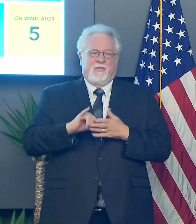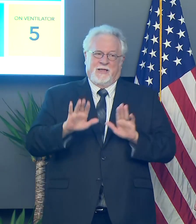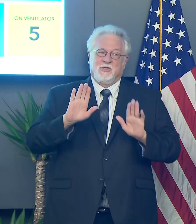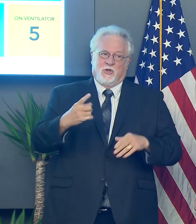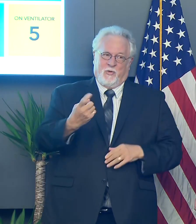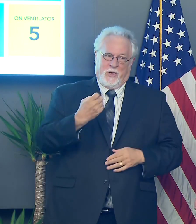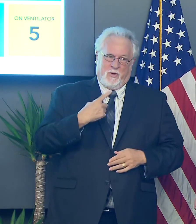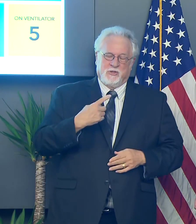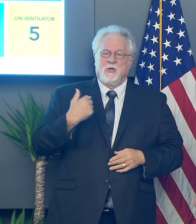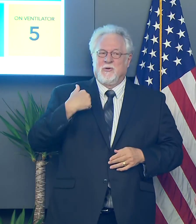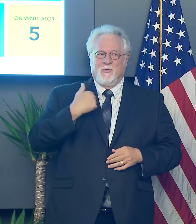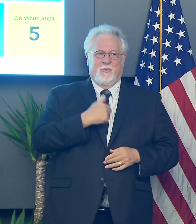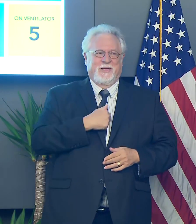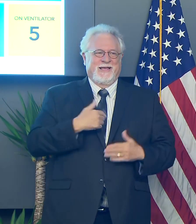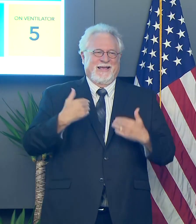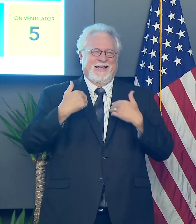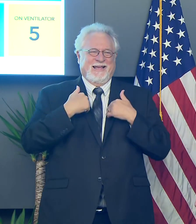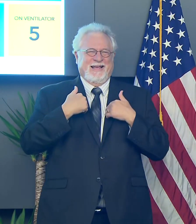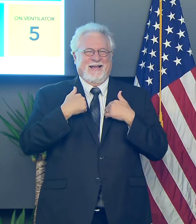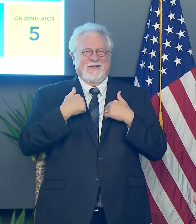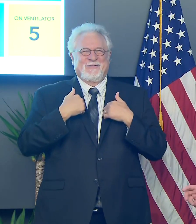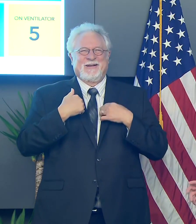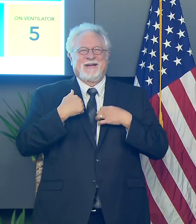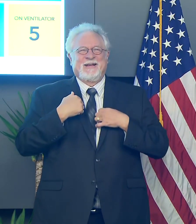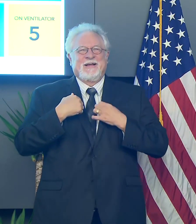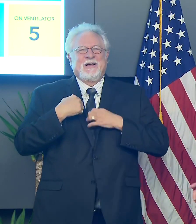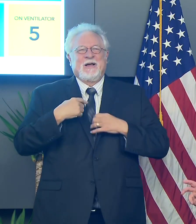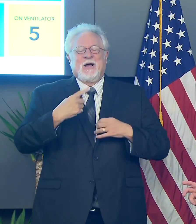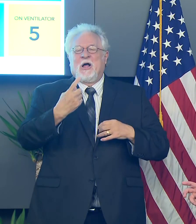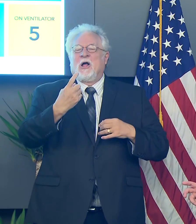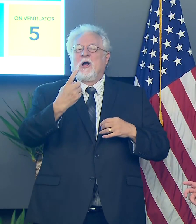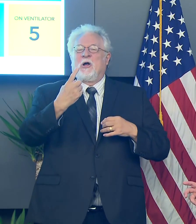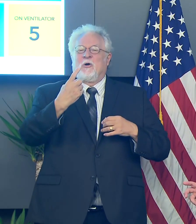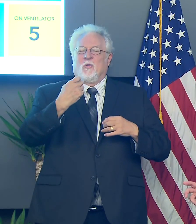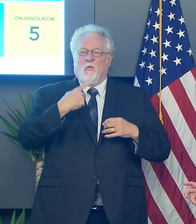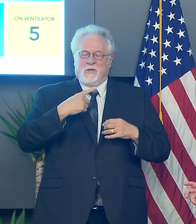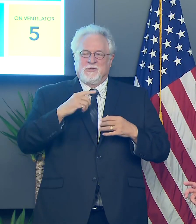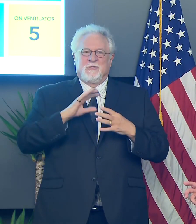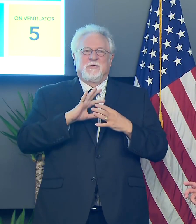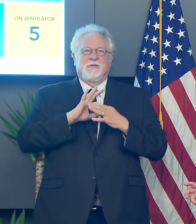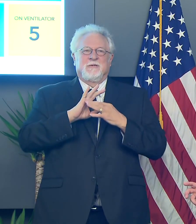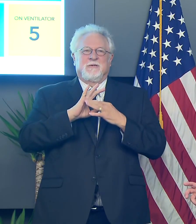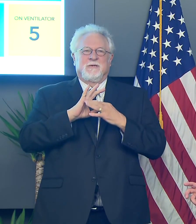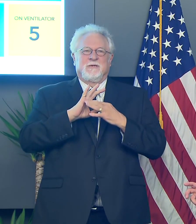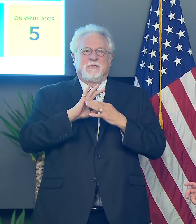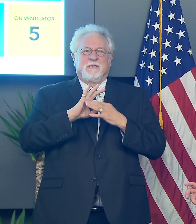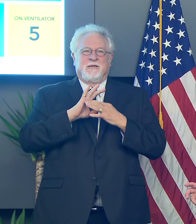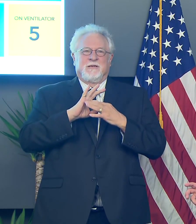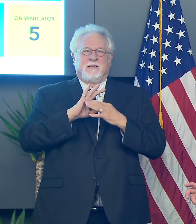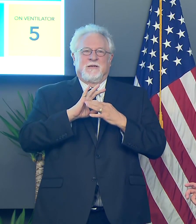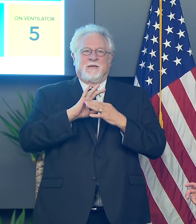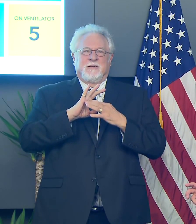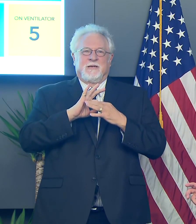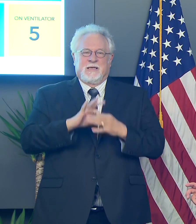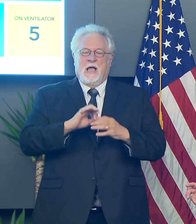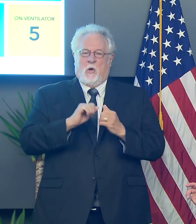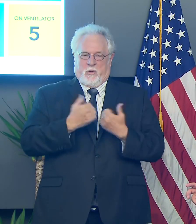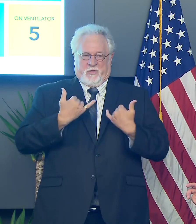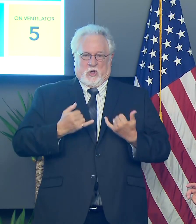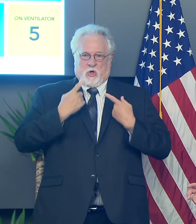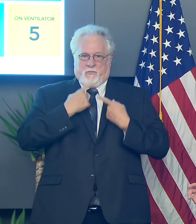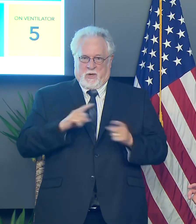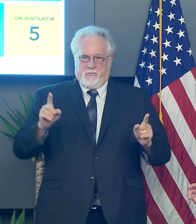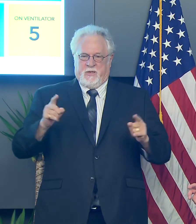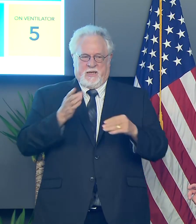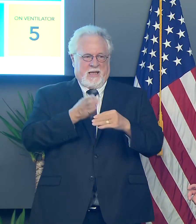a great question. So we have the, uh, the, the question dealt with, with, with the, uh, current proclamation